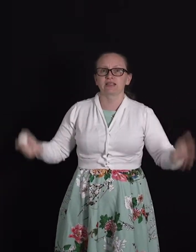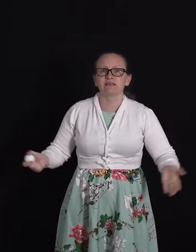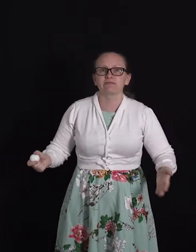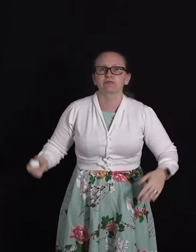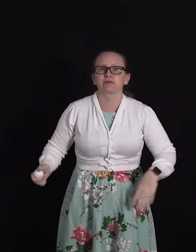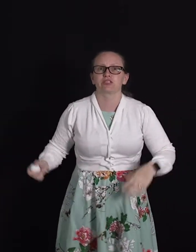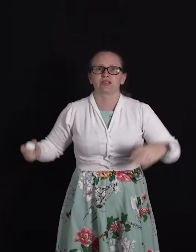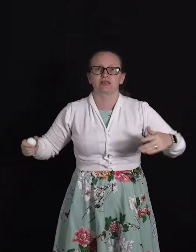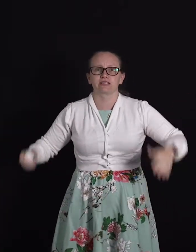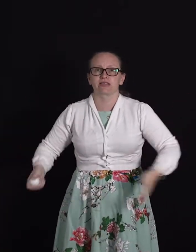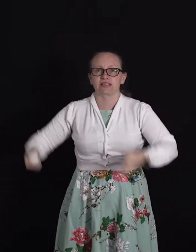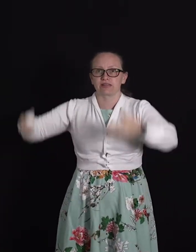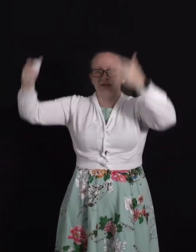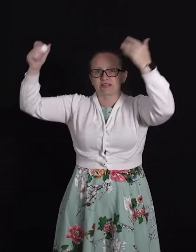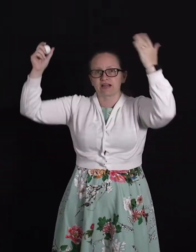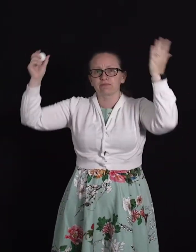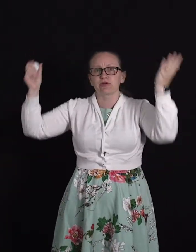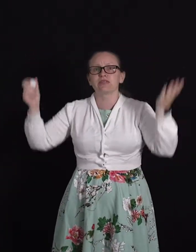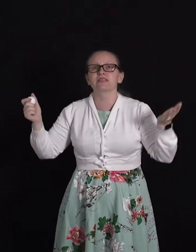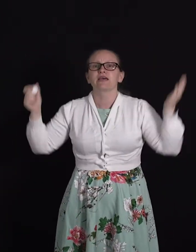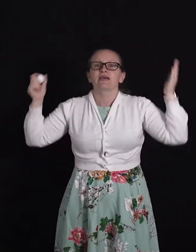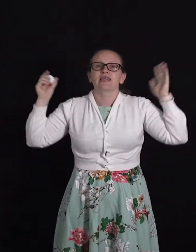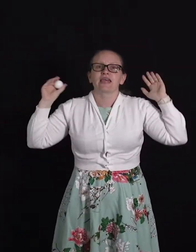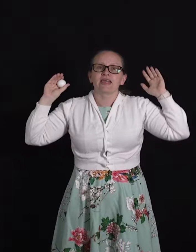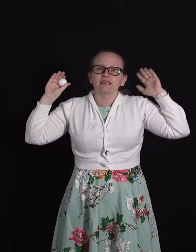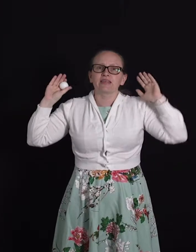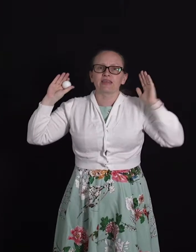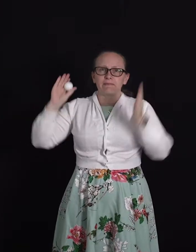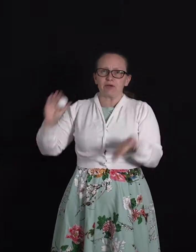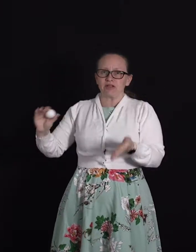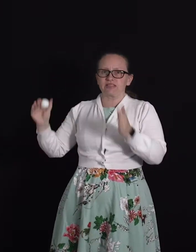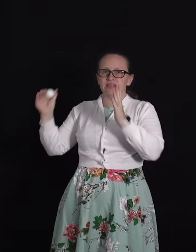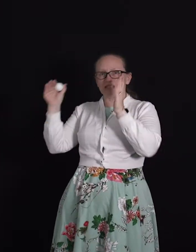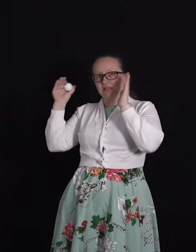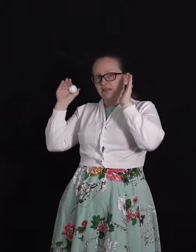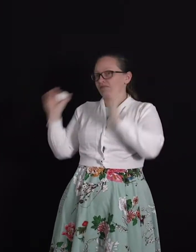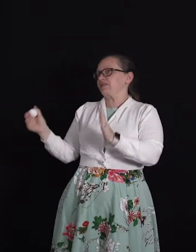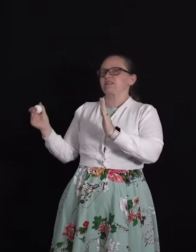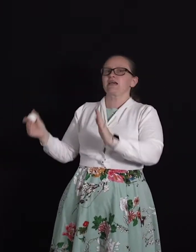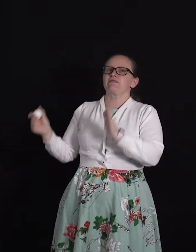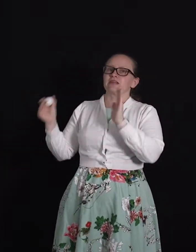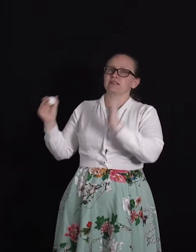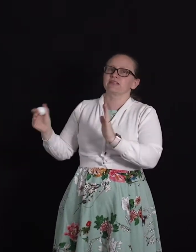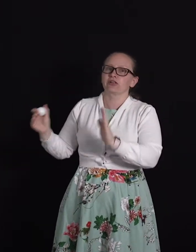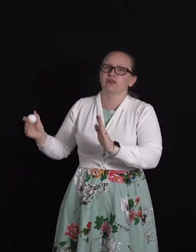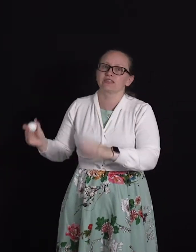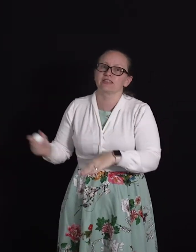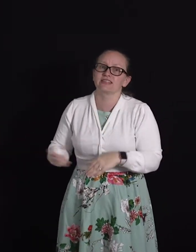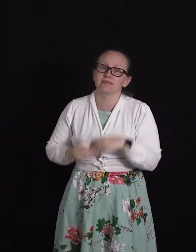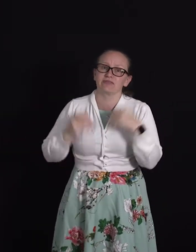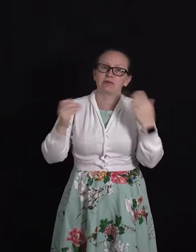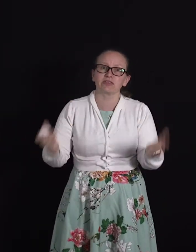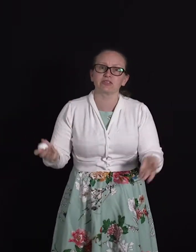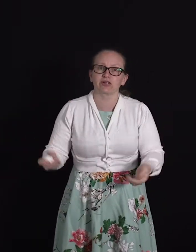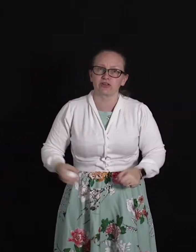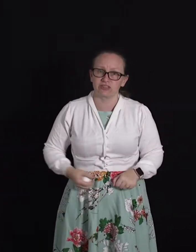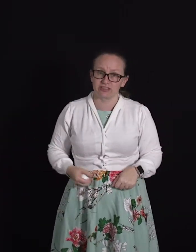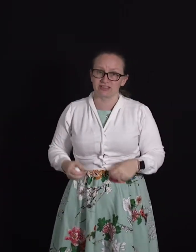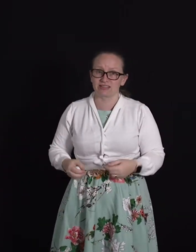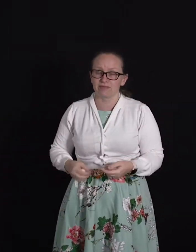lift which is accelerating upwards then that person in the lift itself isn't a closed system. If we wanted the closed system